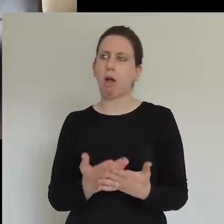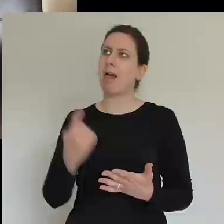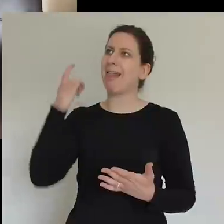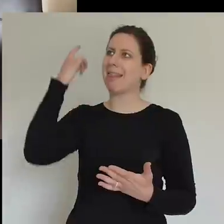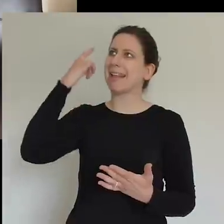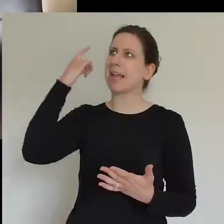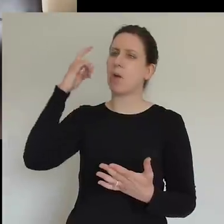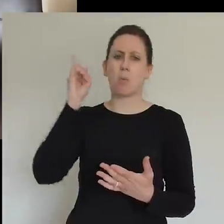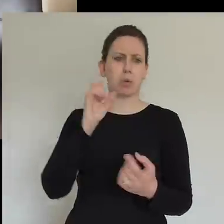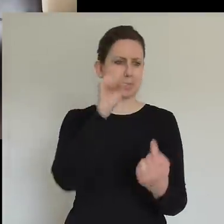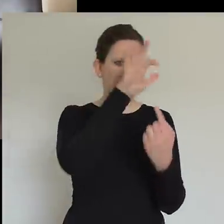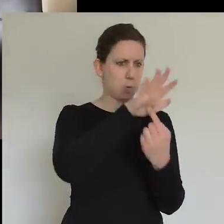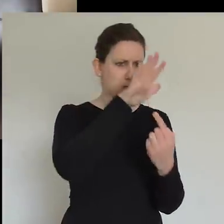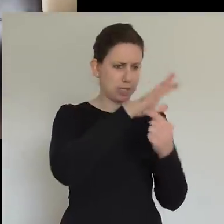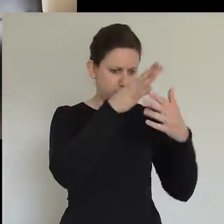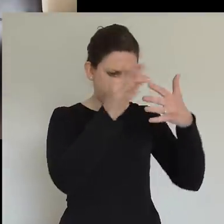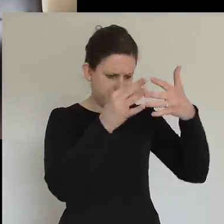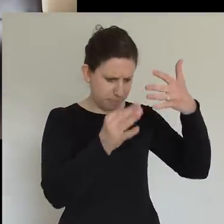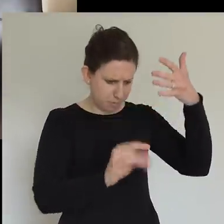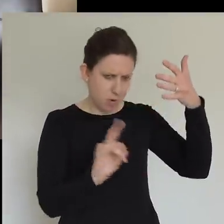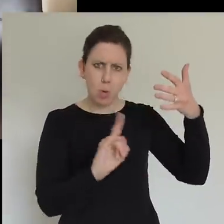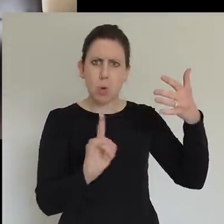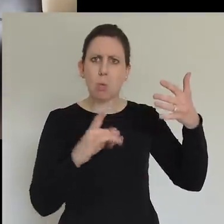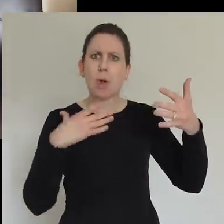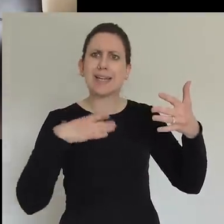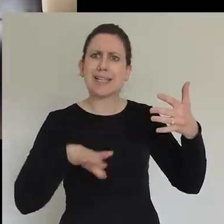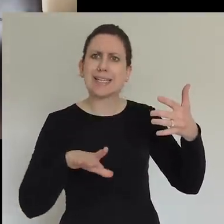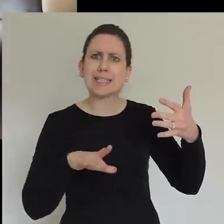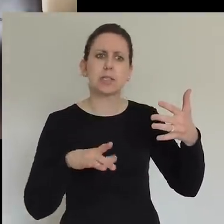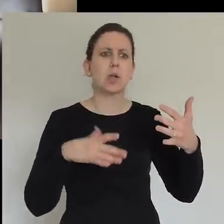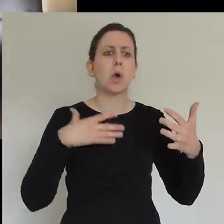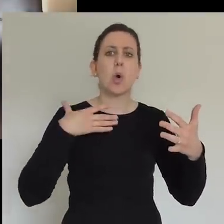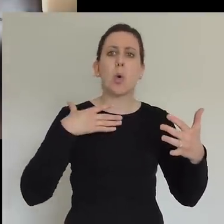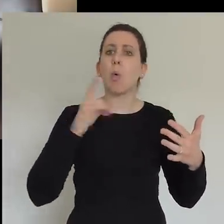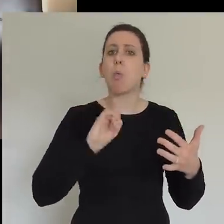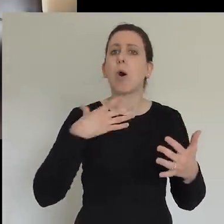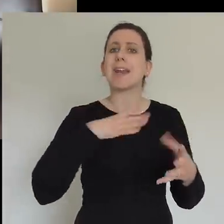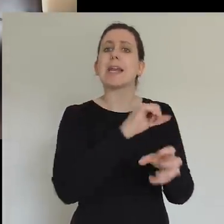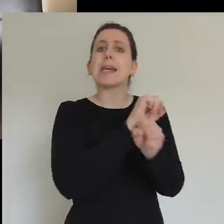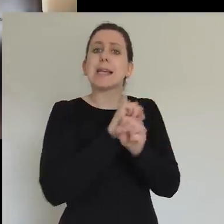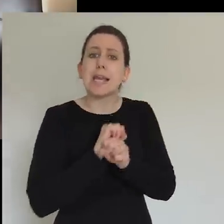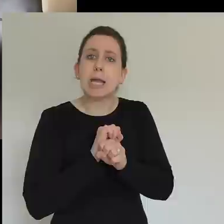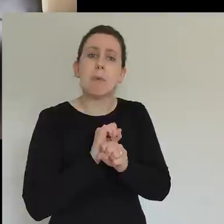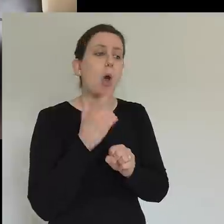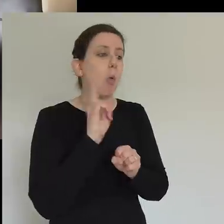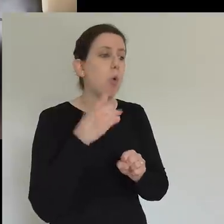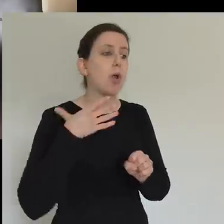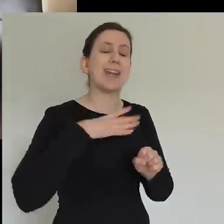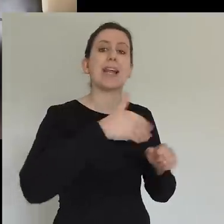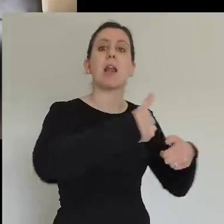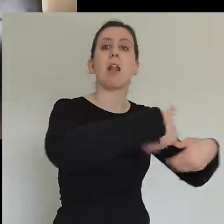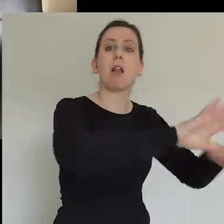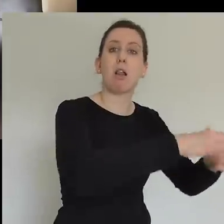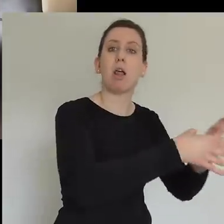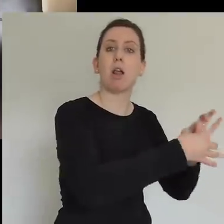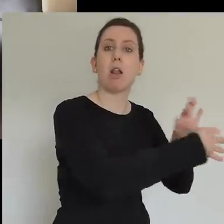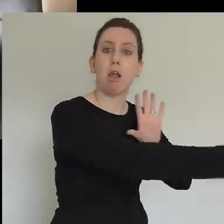focus going forward. And what do we need to say? Do you know what? We've got to leave that wineskin behind, and we've got to put that, that thing down